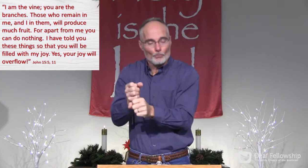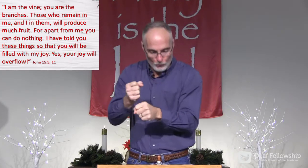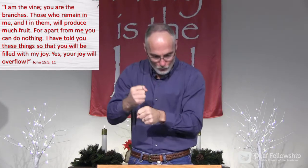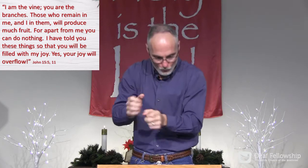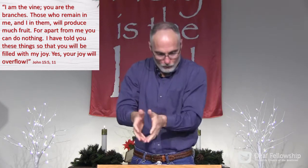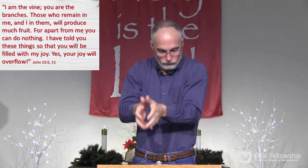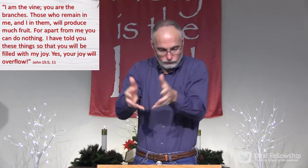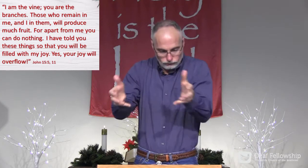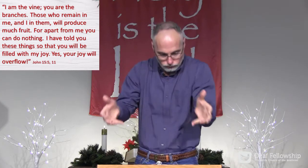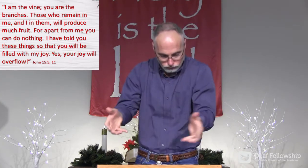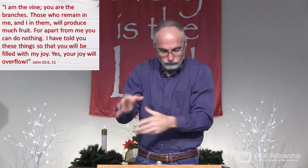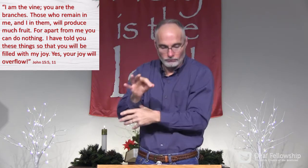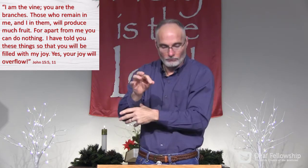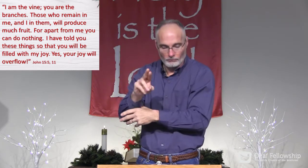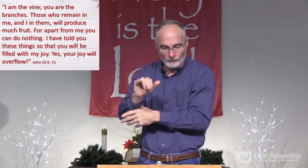produce much fruit.